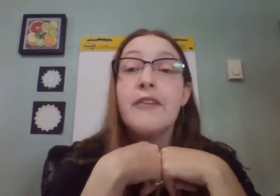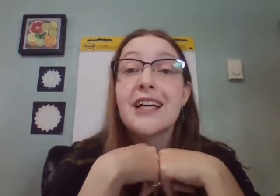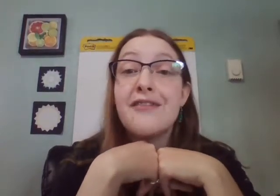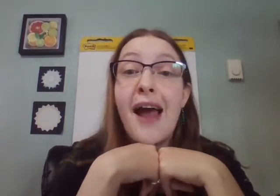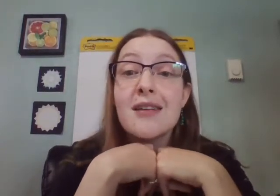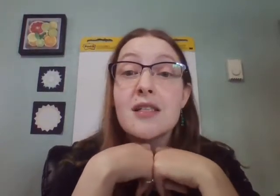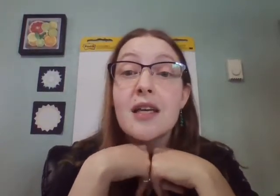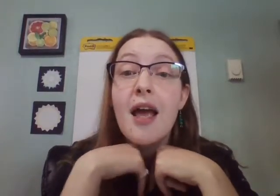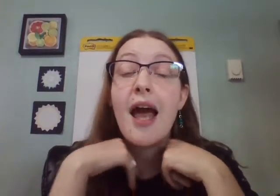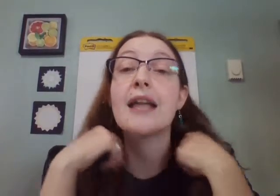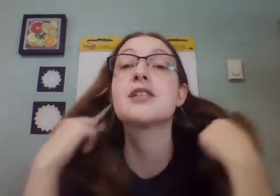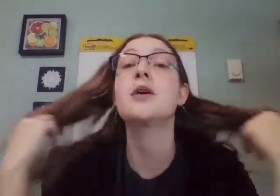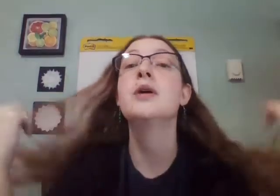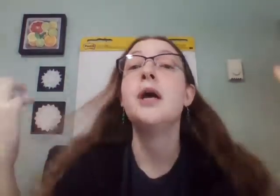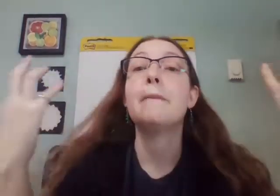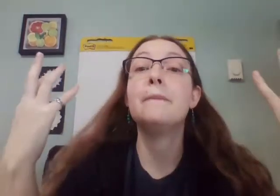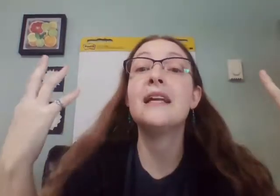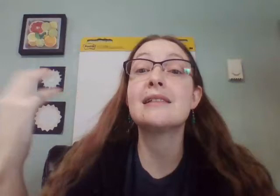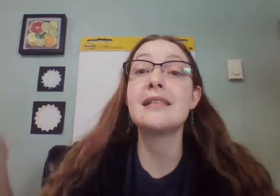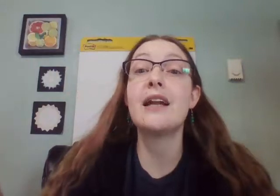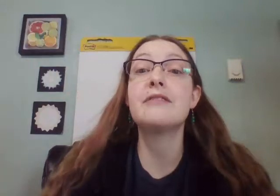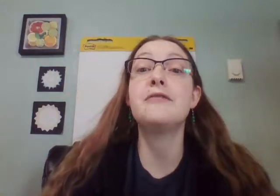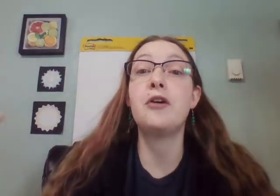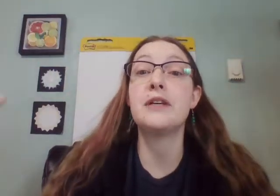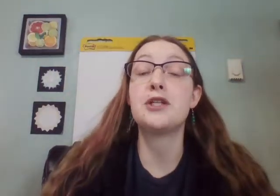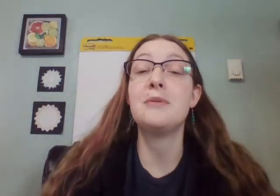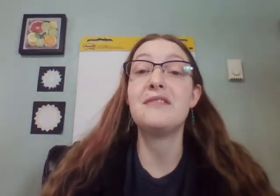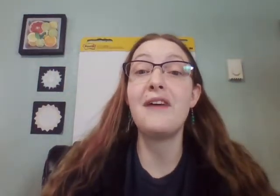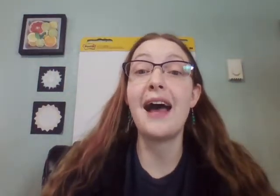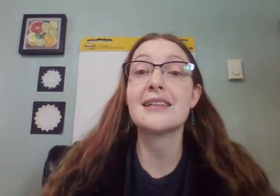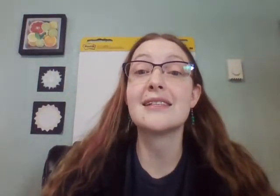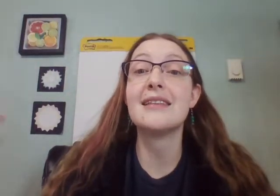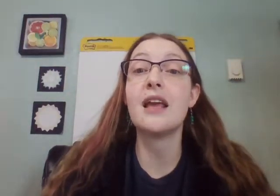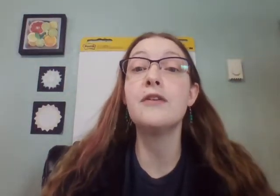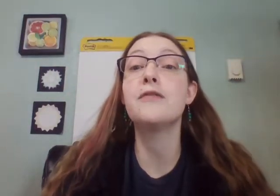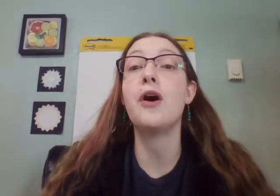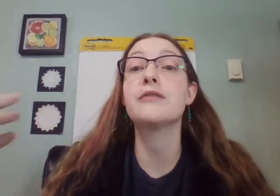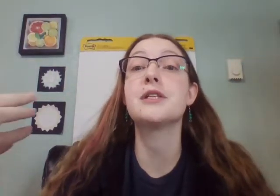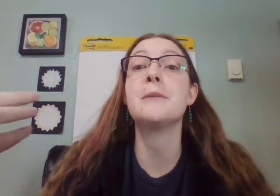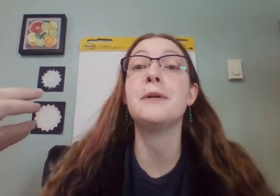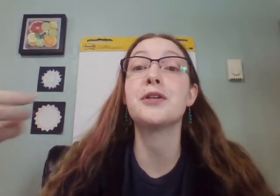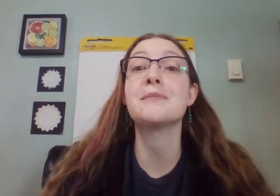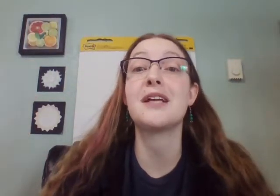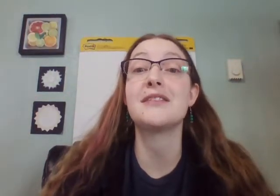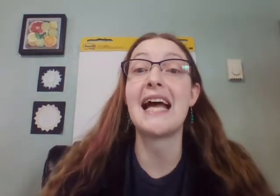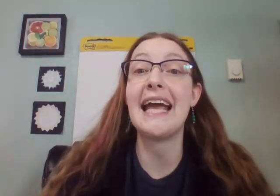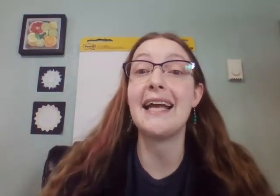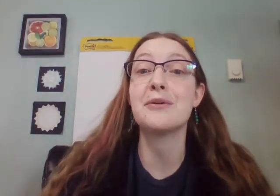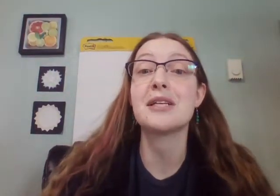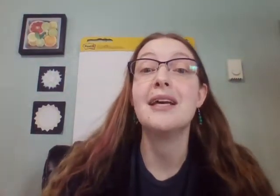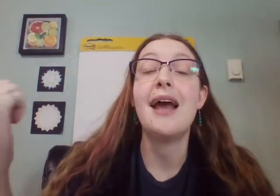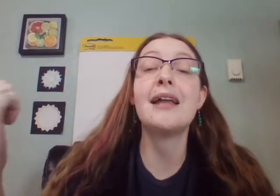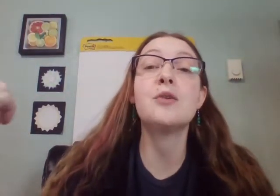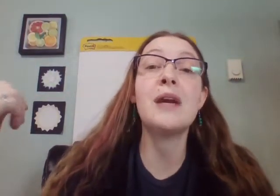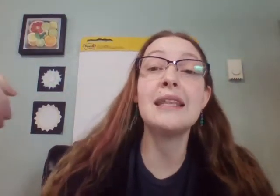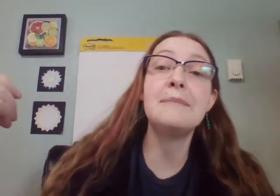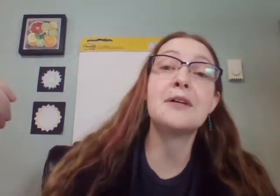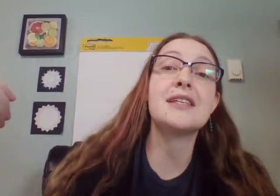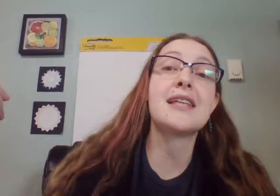very fast. And so instead of evolving to be fast, they've evolved to build themselves a hideout. And the way they build this